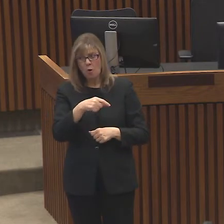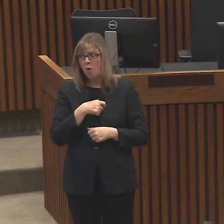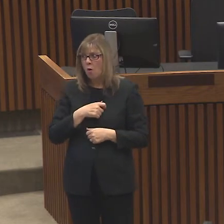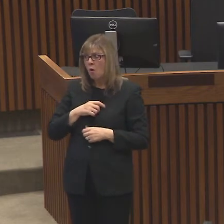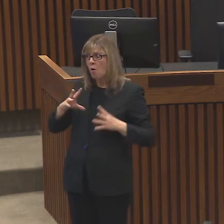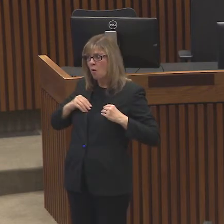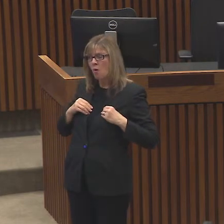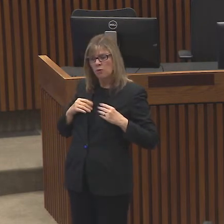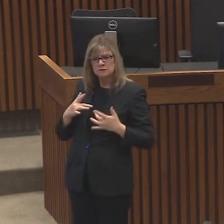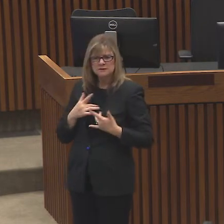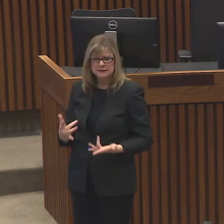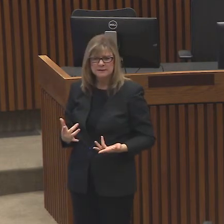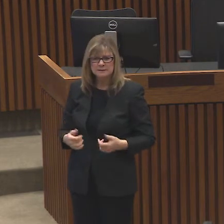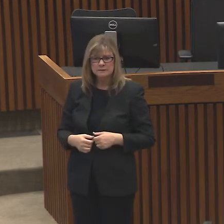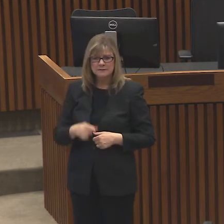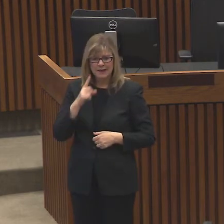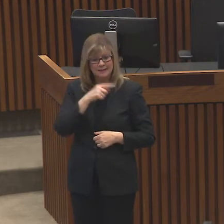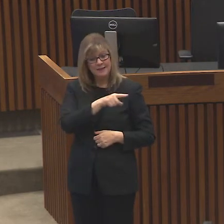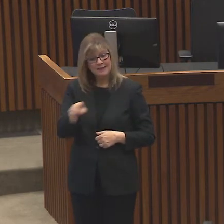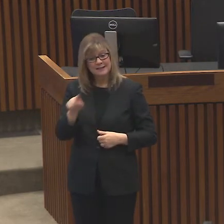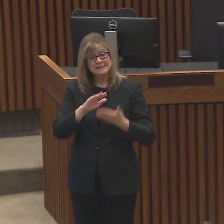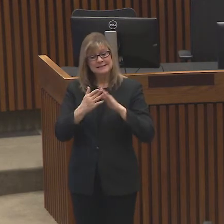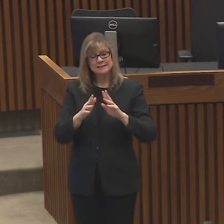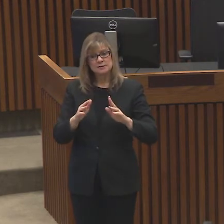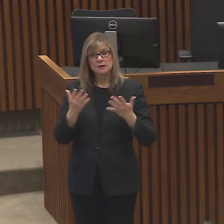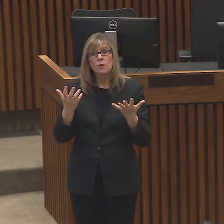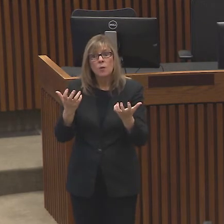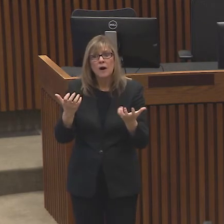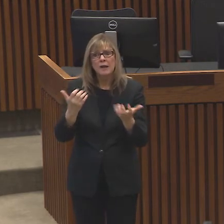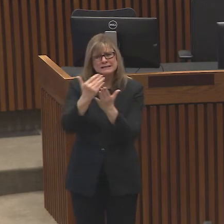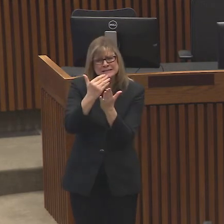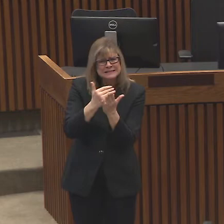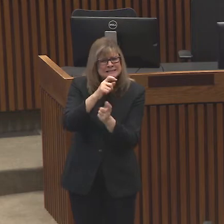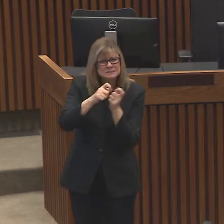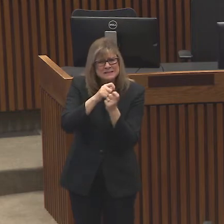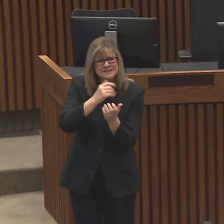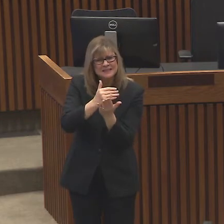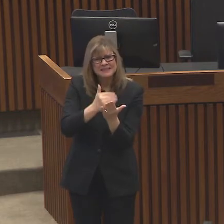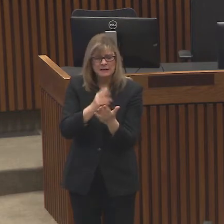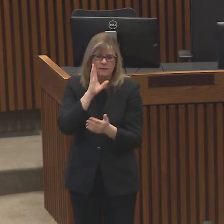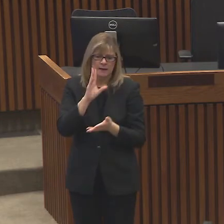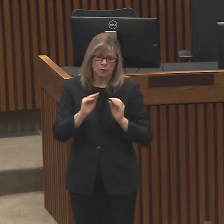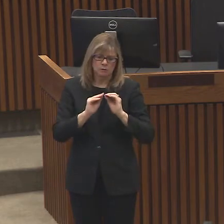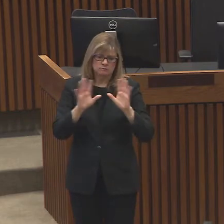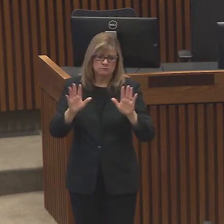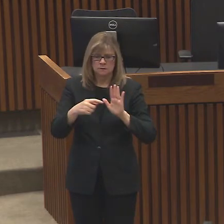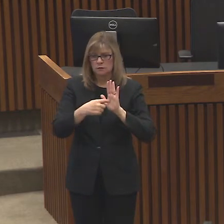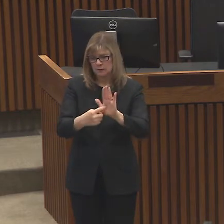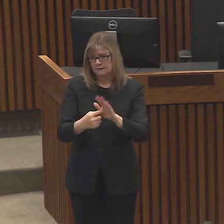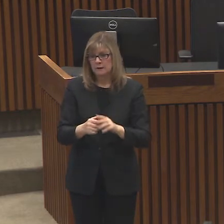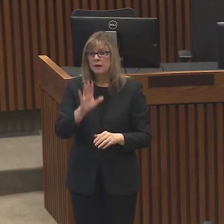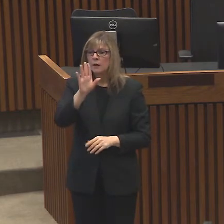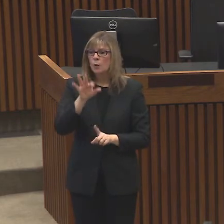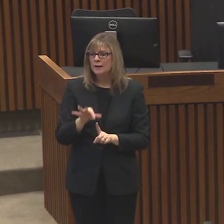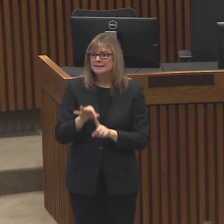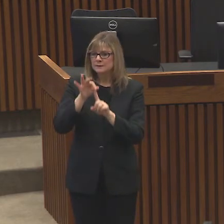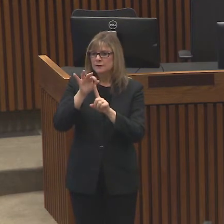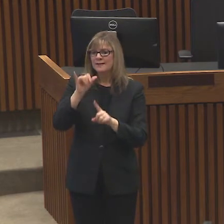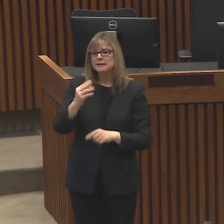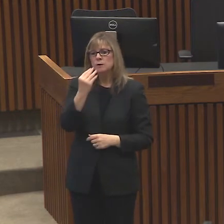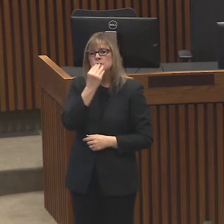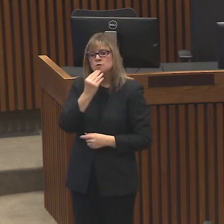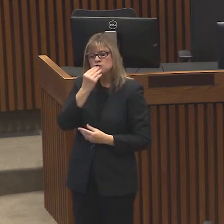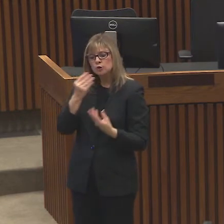our citizens are hungry for guidelines and what to do. And, and I think they'll be there. Now there's one exception and that's at the grocery